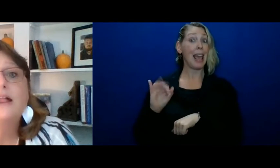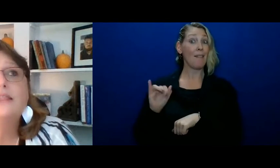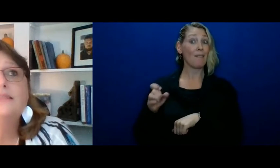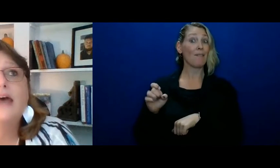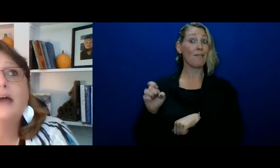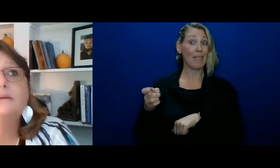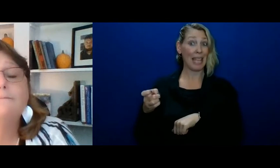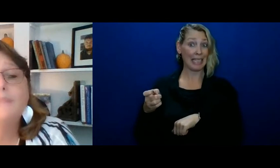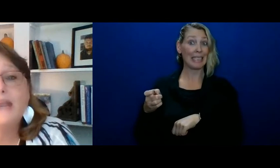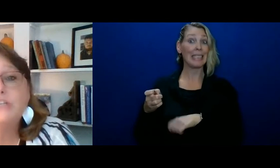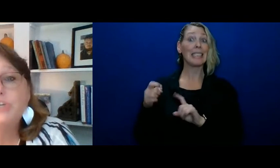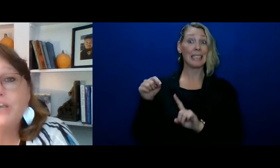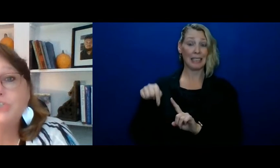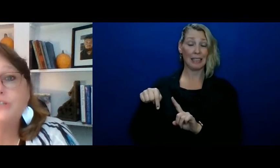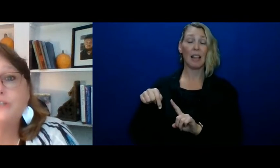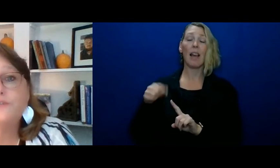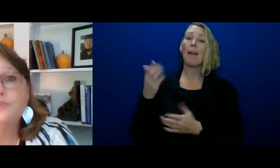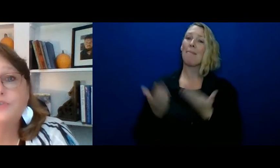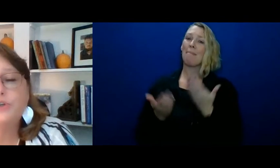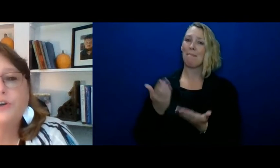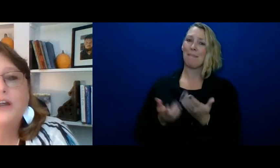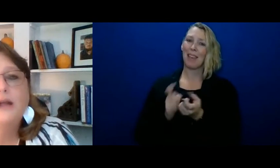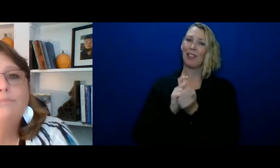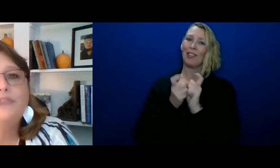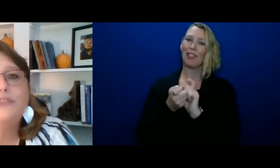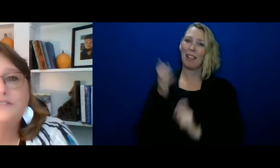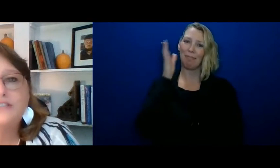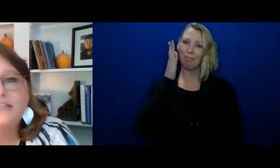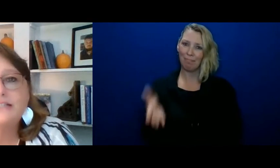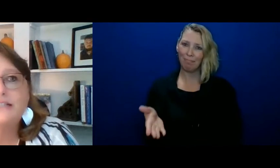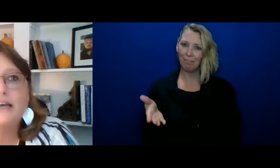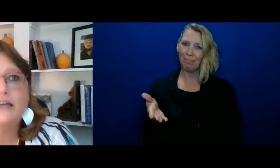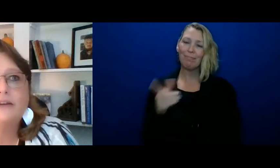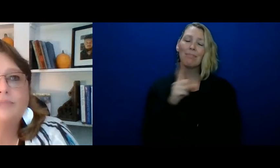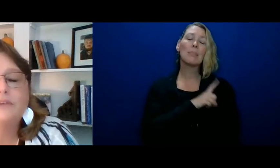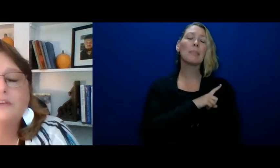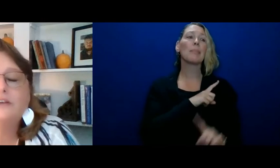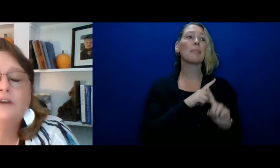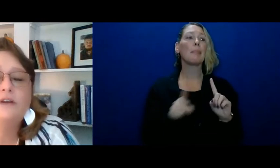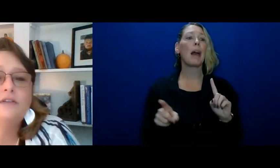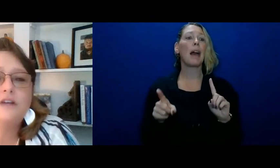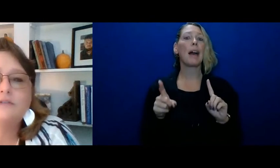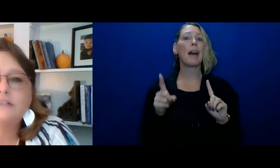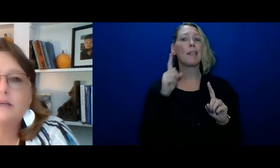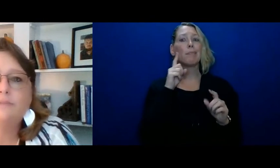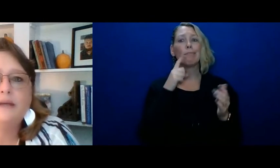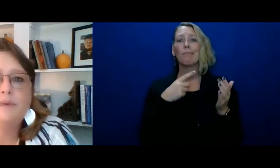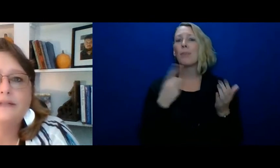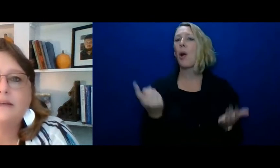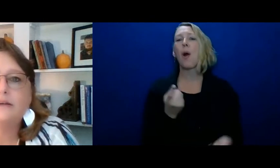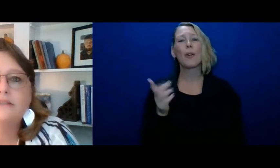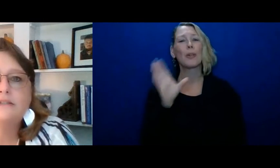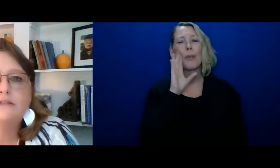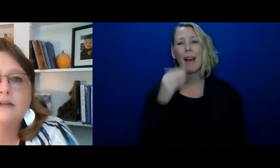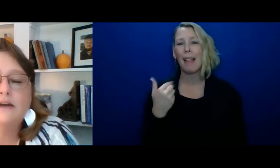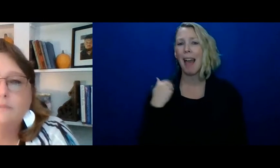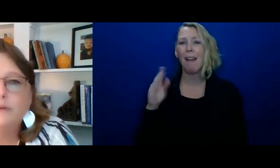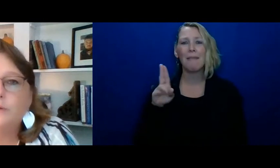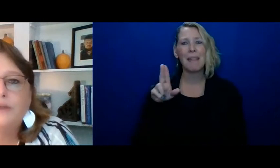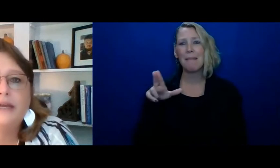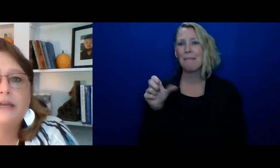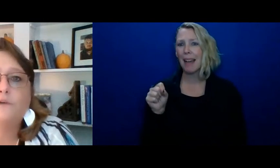that may change in the future. But there's things like, you know, there's always going to be a bus on